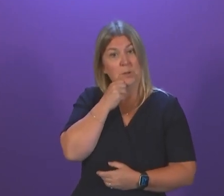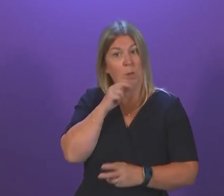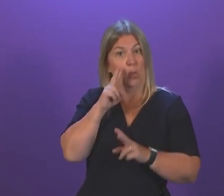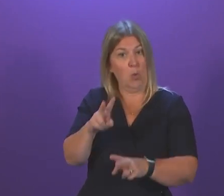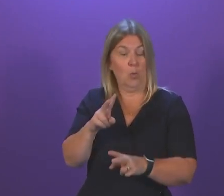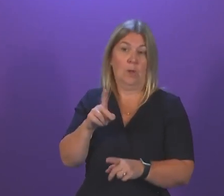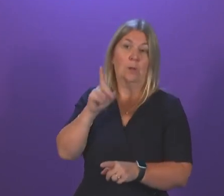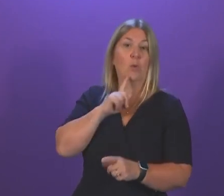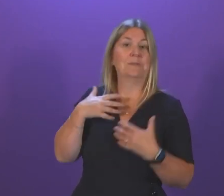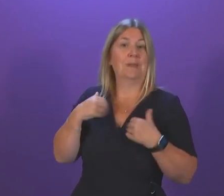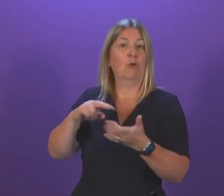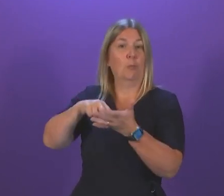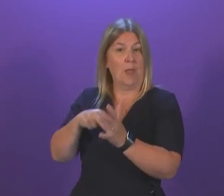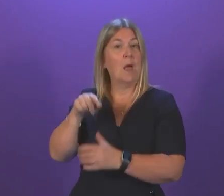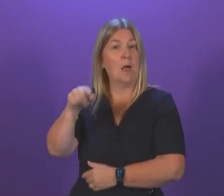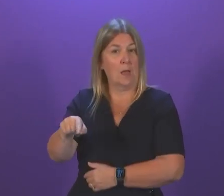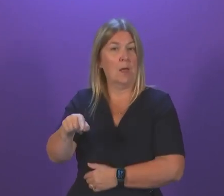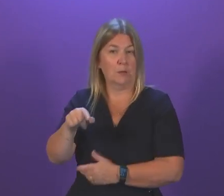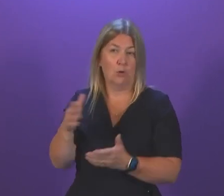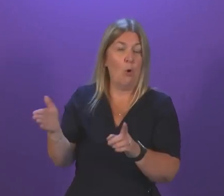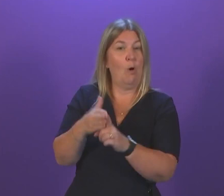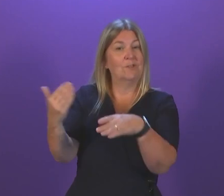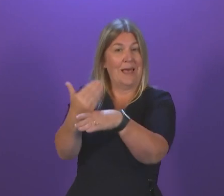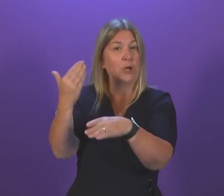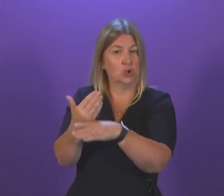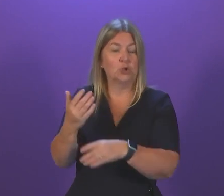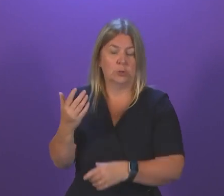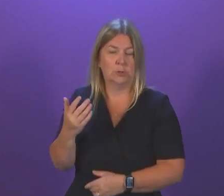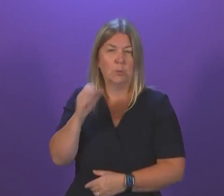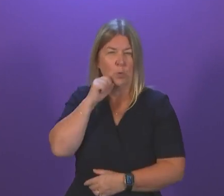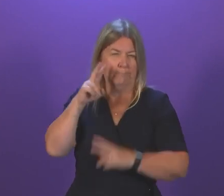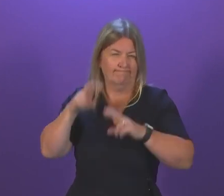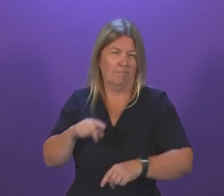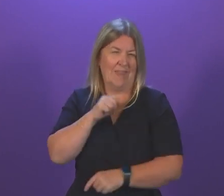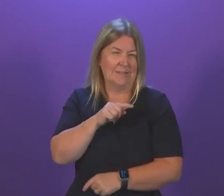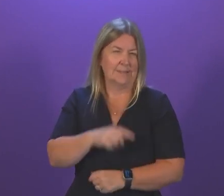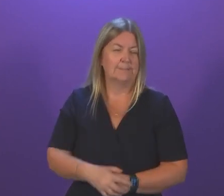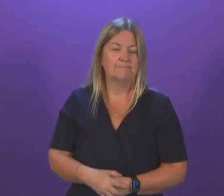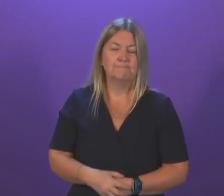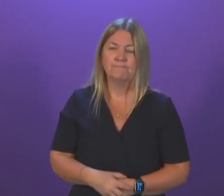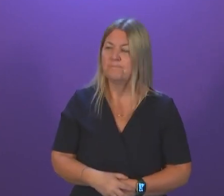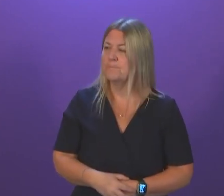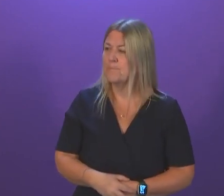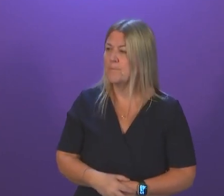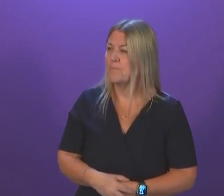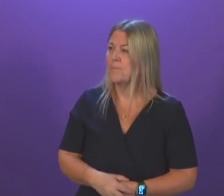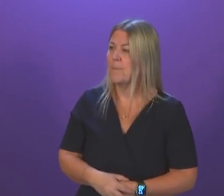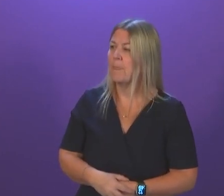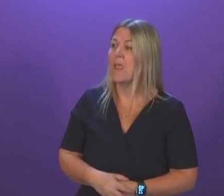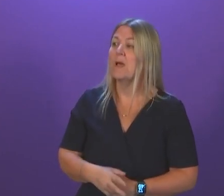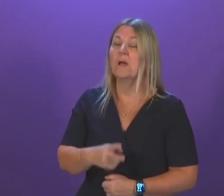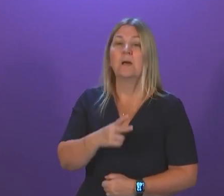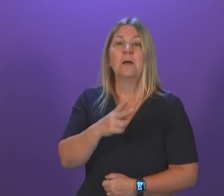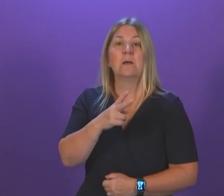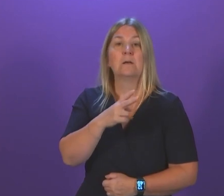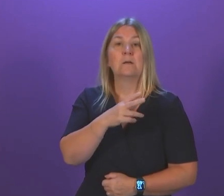but obviously this one in particular. Thank you. I would just like to say at this point that there are a number of members wishing